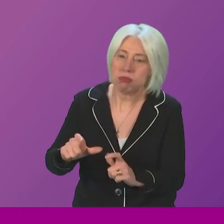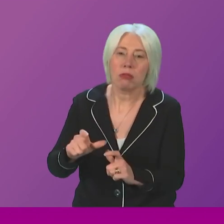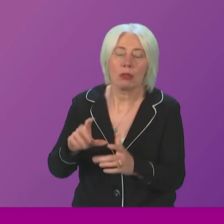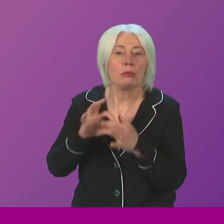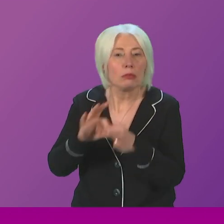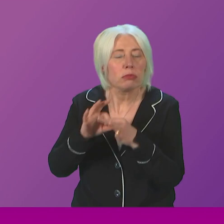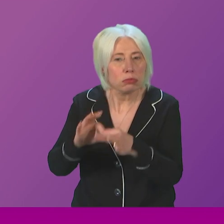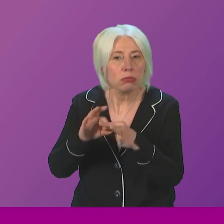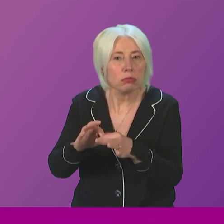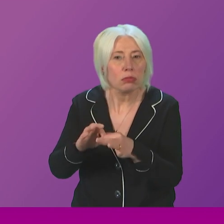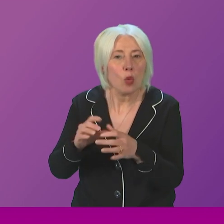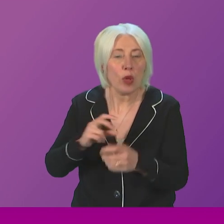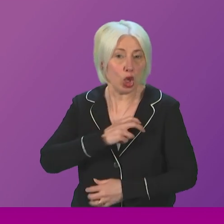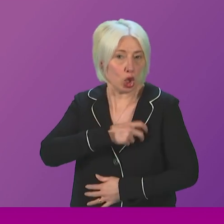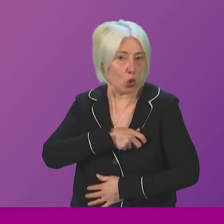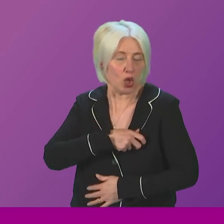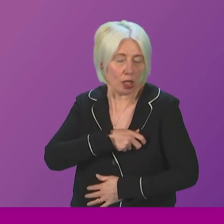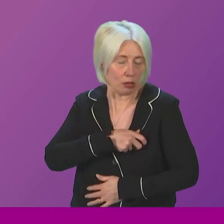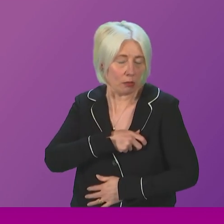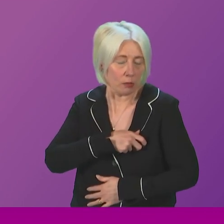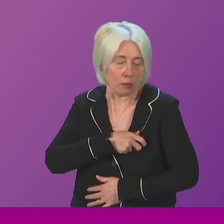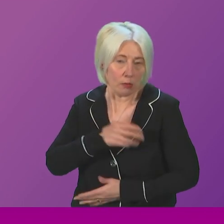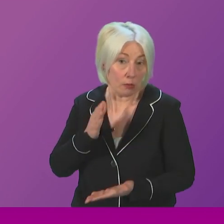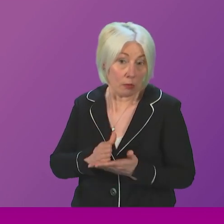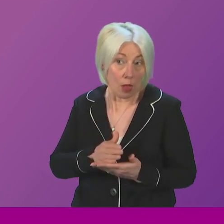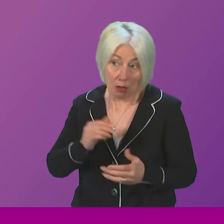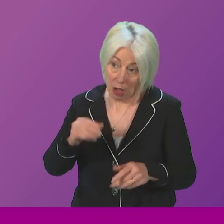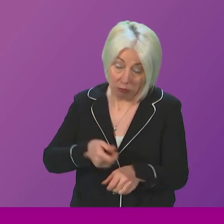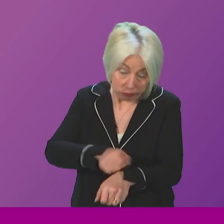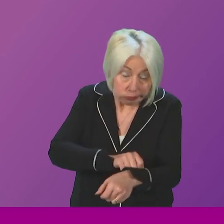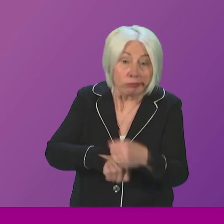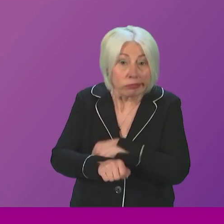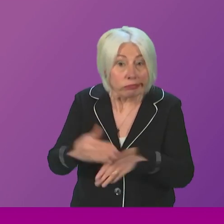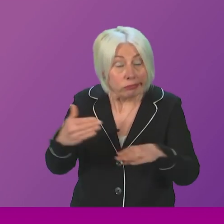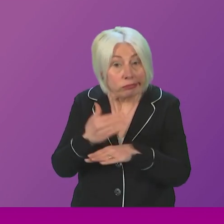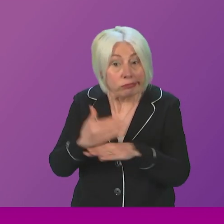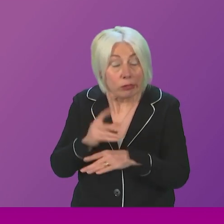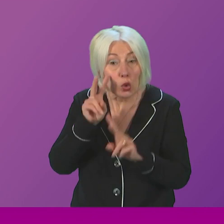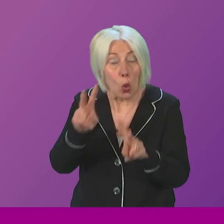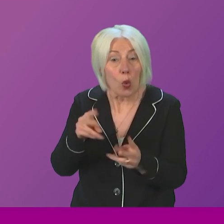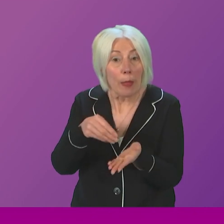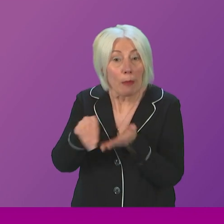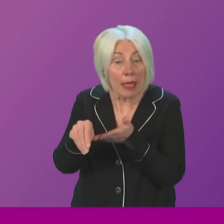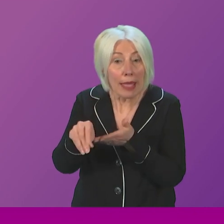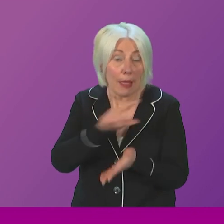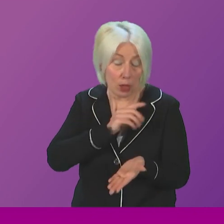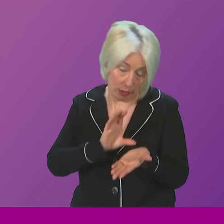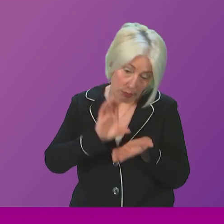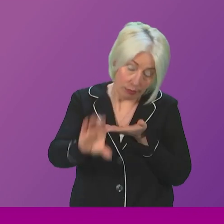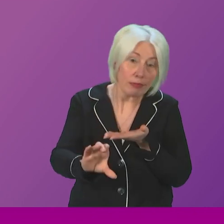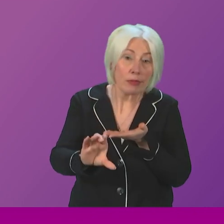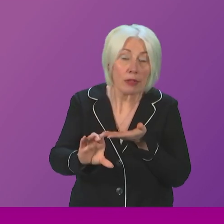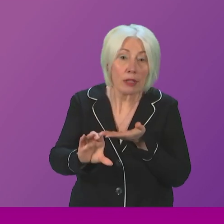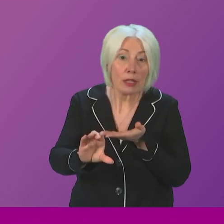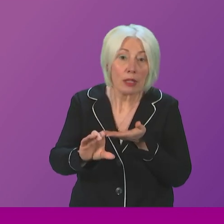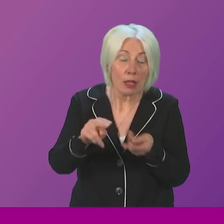with trade unions. We are taking action to address pay. That is why we funded a further